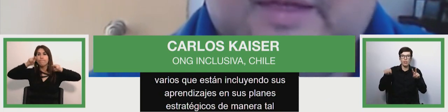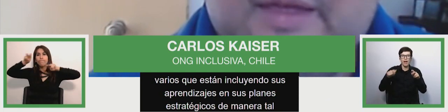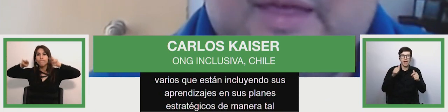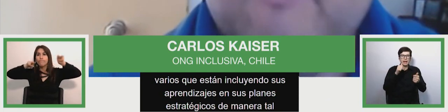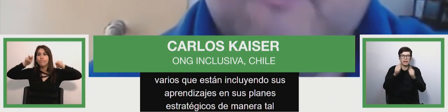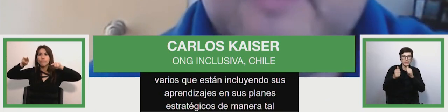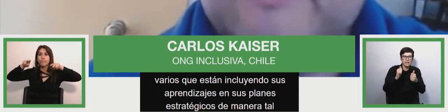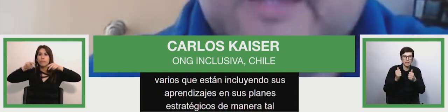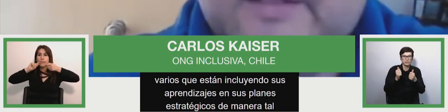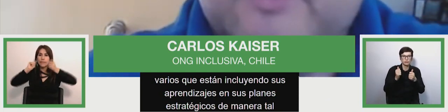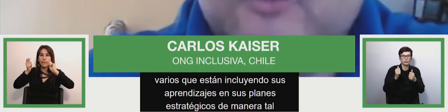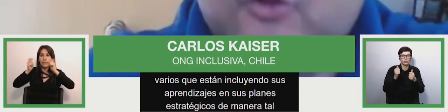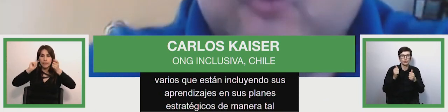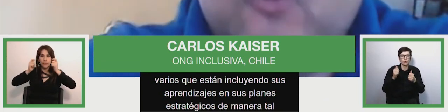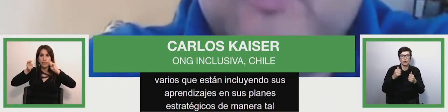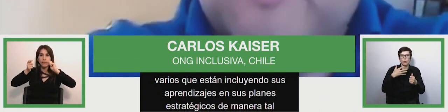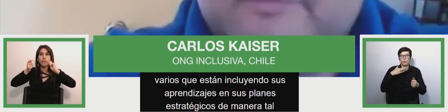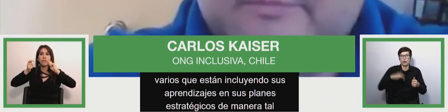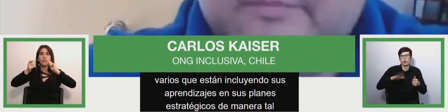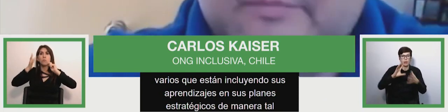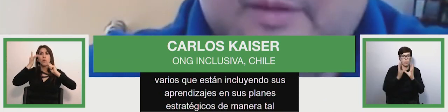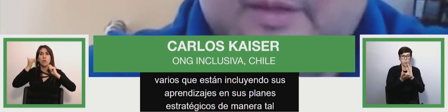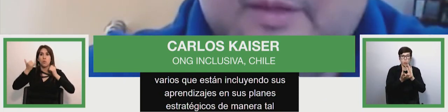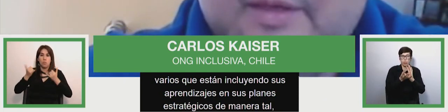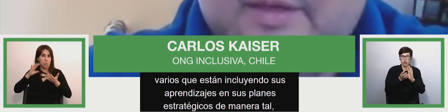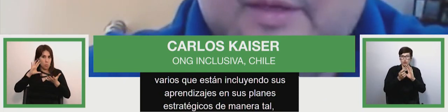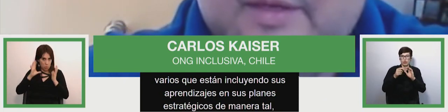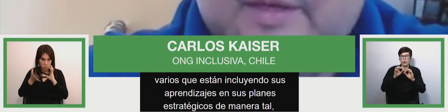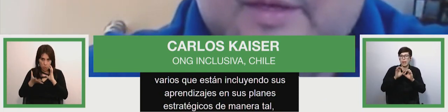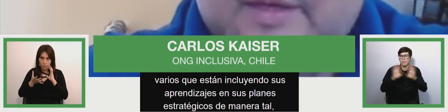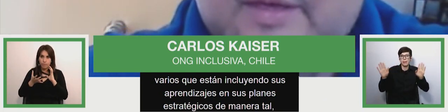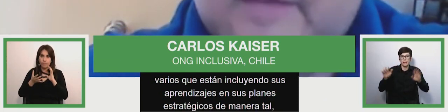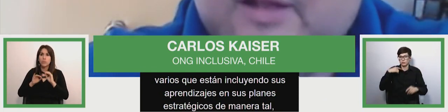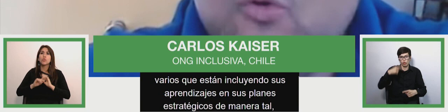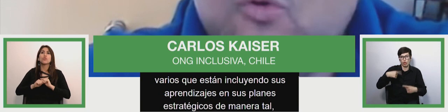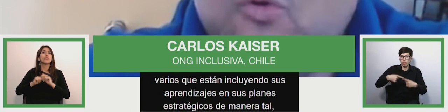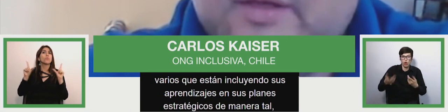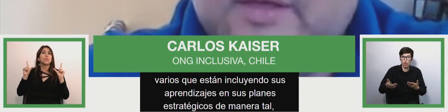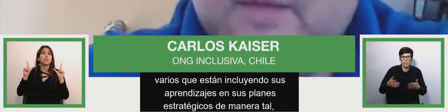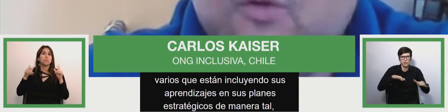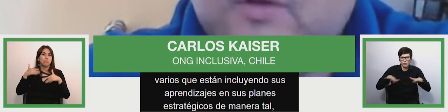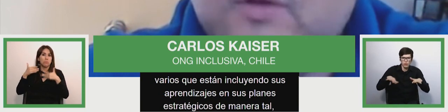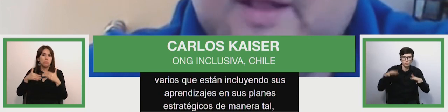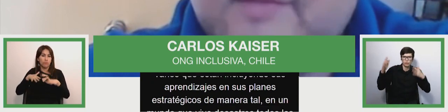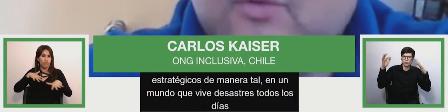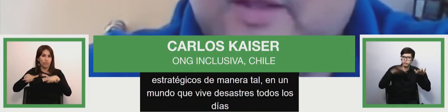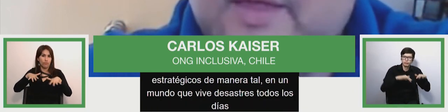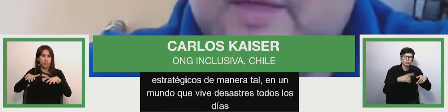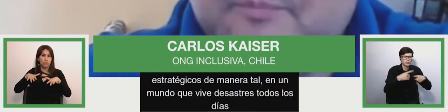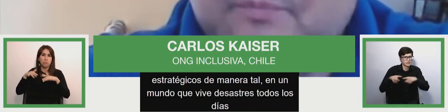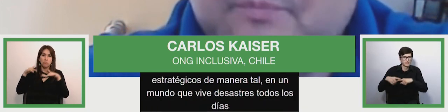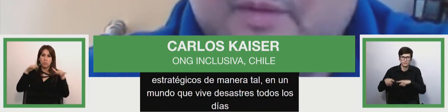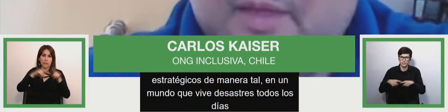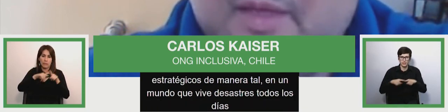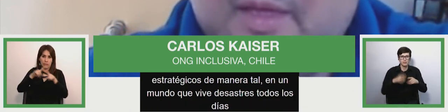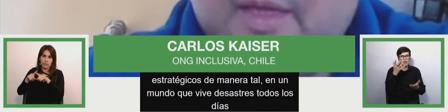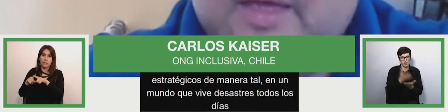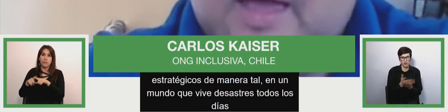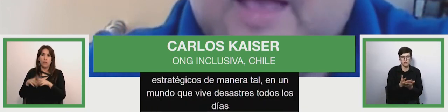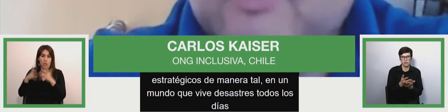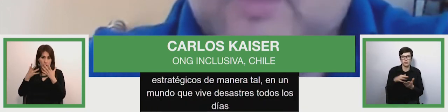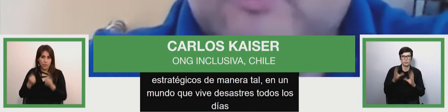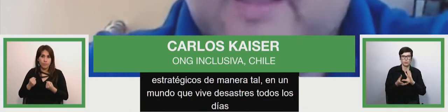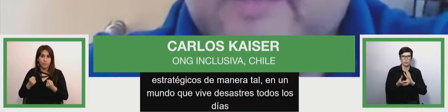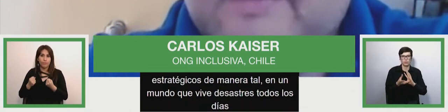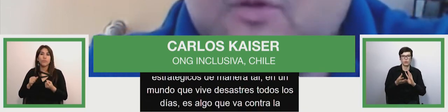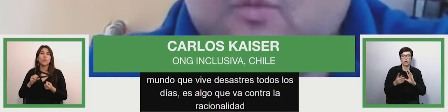we have we have a certain viewpoint in the risk management in a